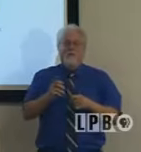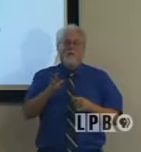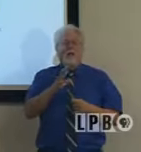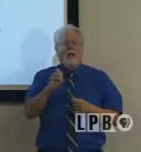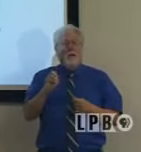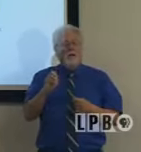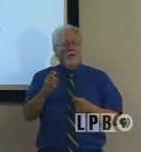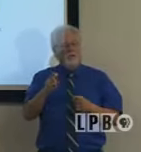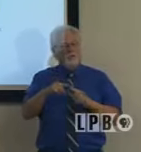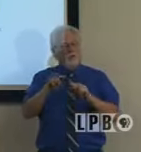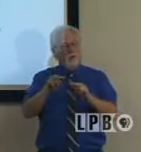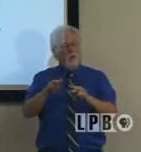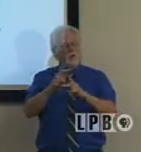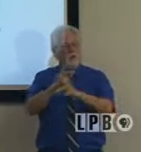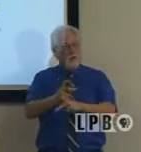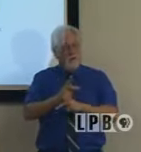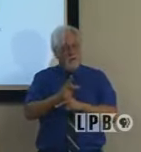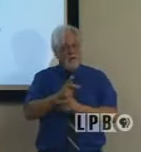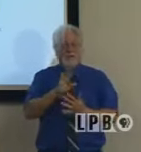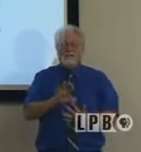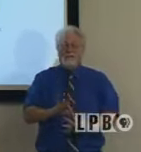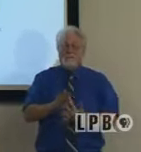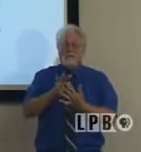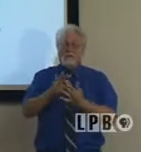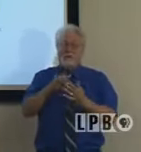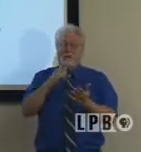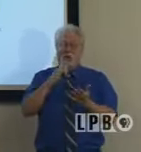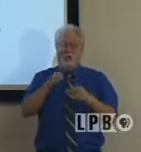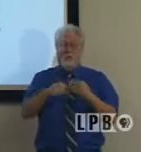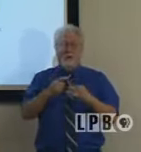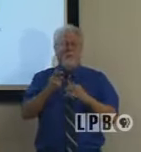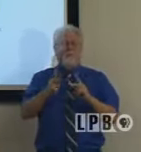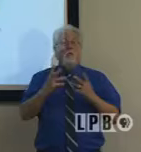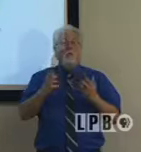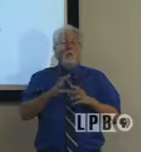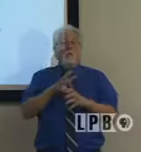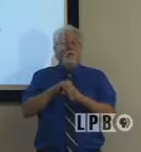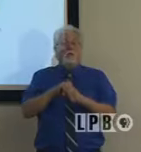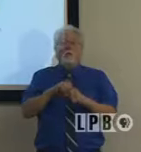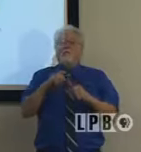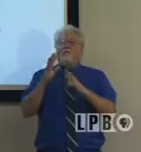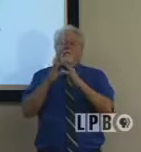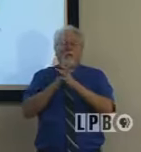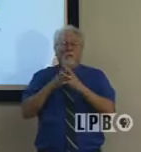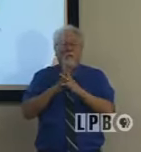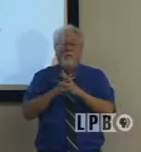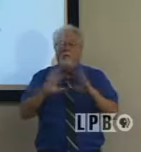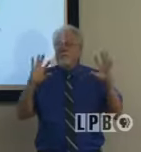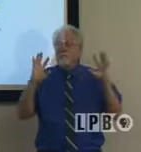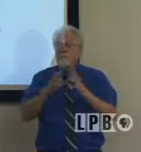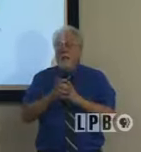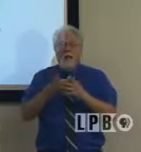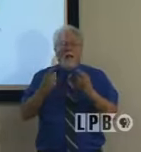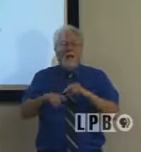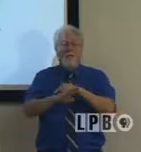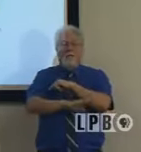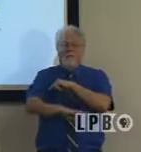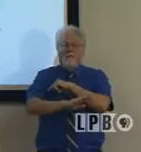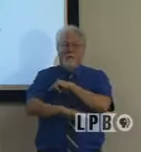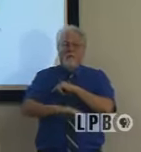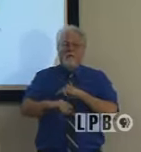And so we need to watch that very carefully, especially as we talk about activities that people want to take part in, football, gatherings that happen in the fall,